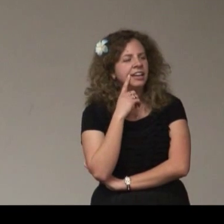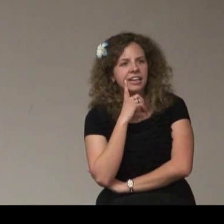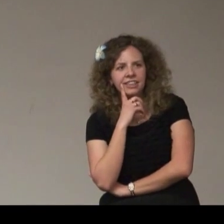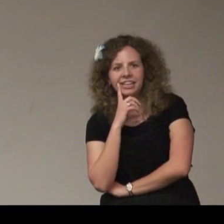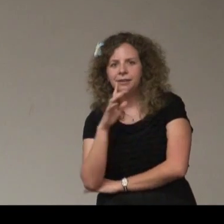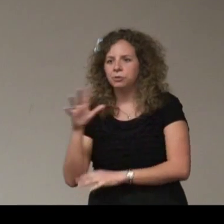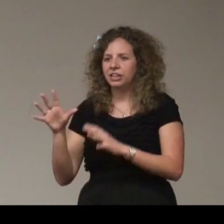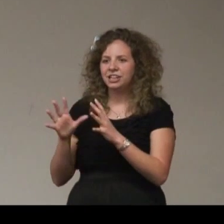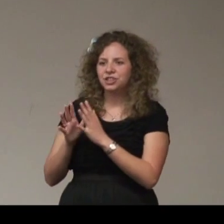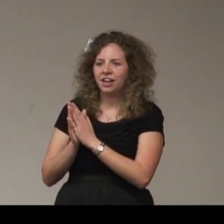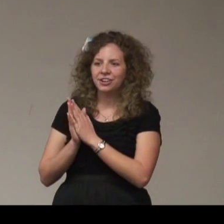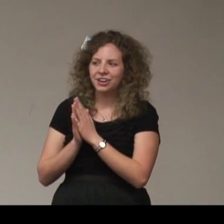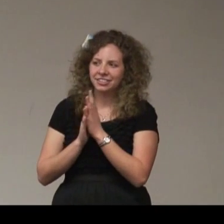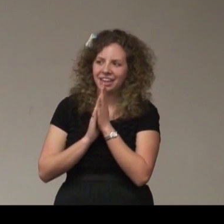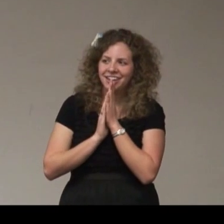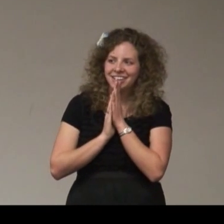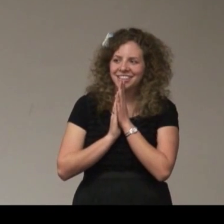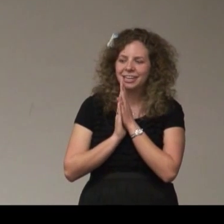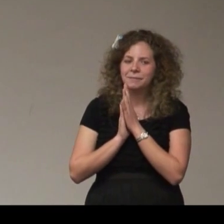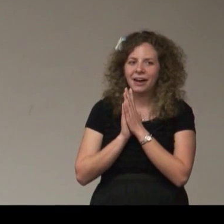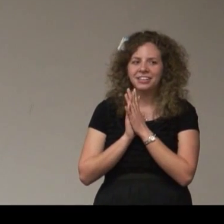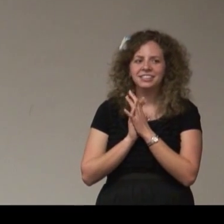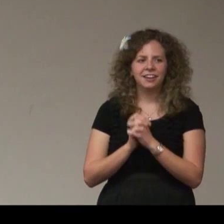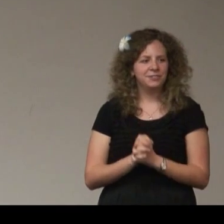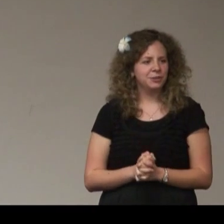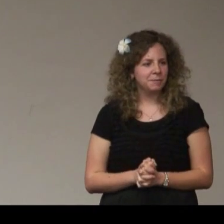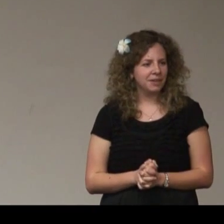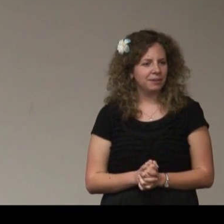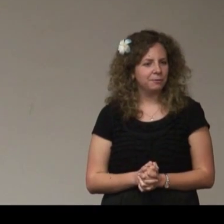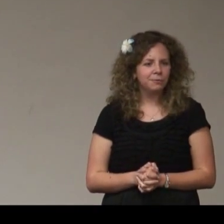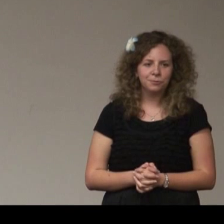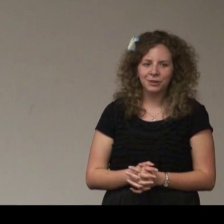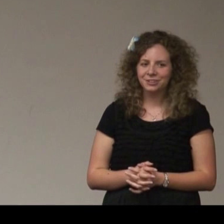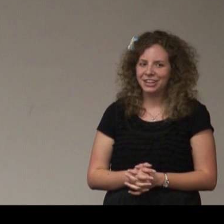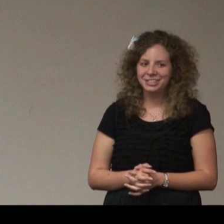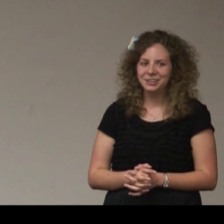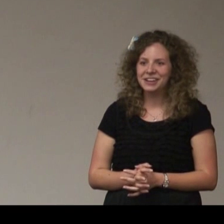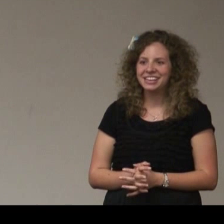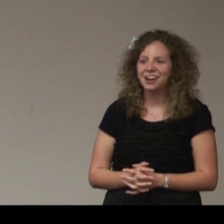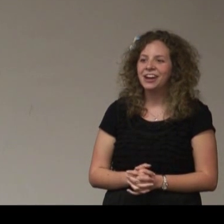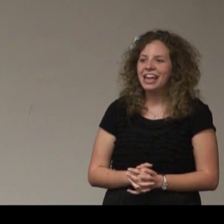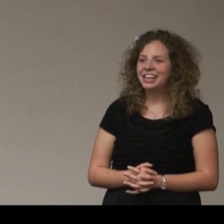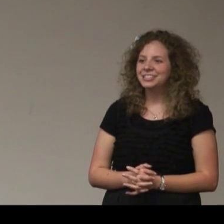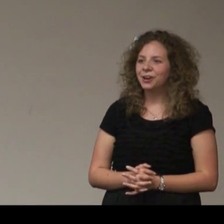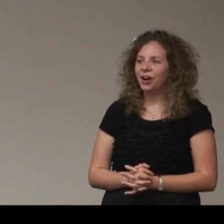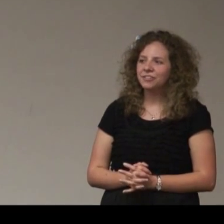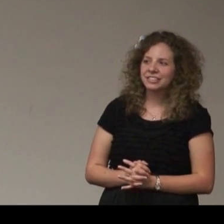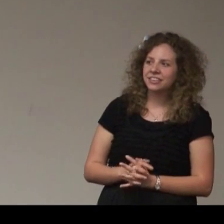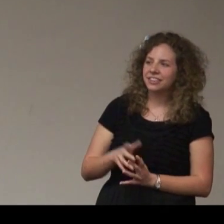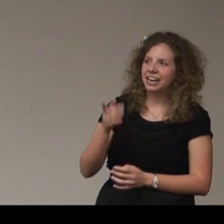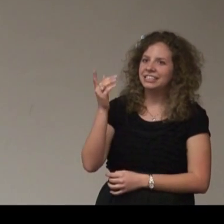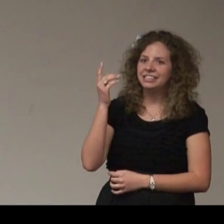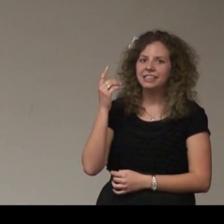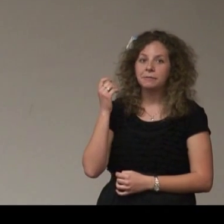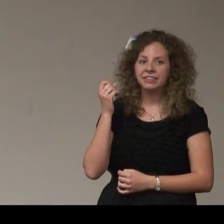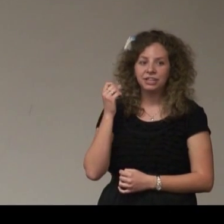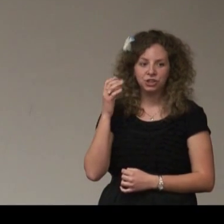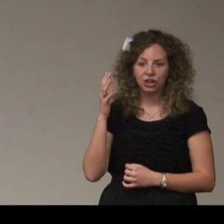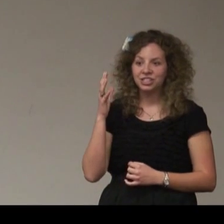and they keep looking at each other and, like, thinking about it and stuff. And so I'm like, what are they doing, you know? And so all of a sudden, then I see them, and they start